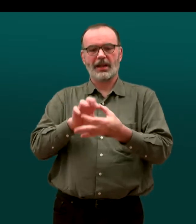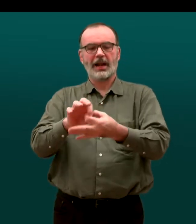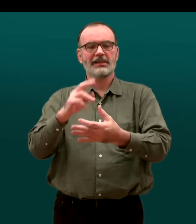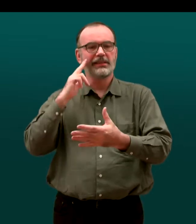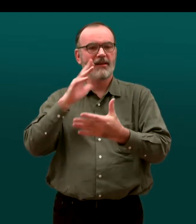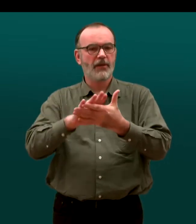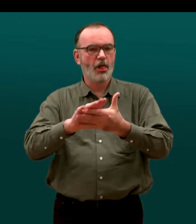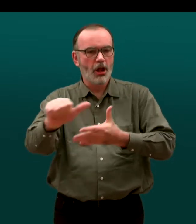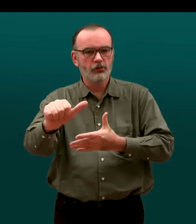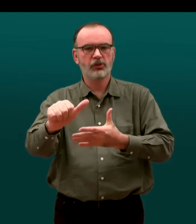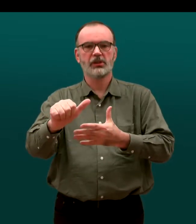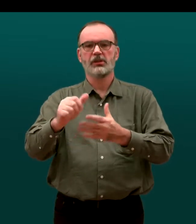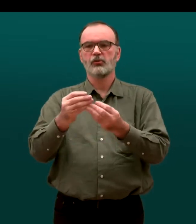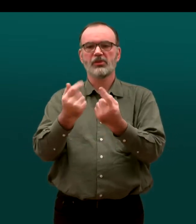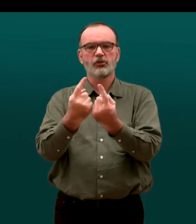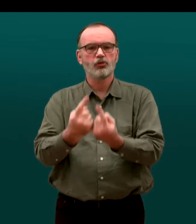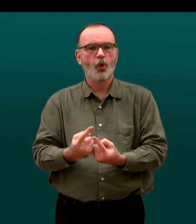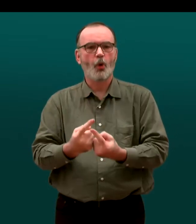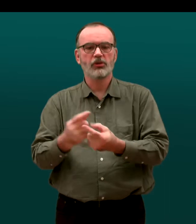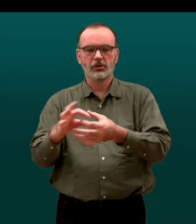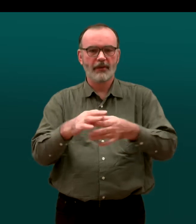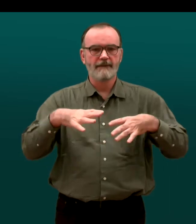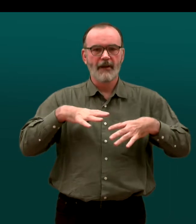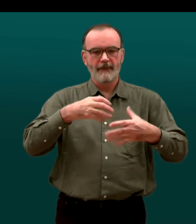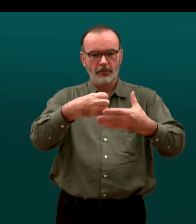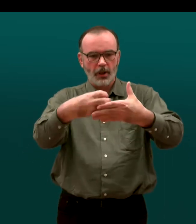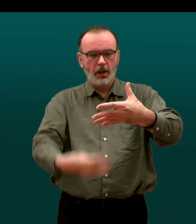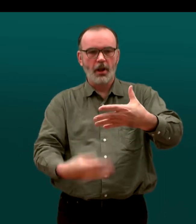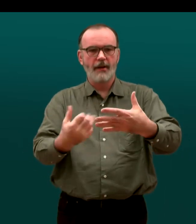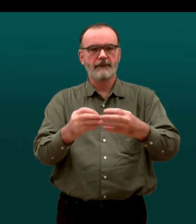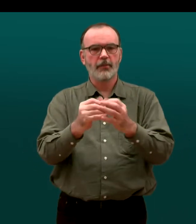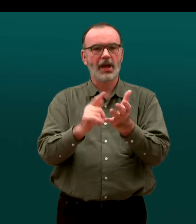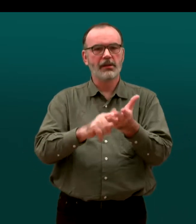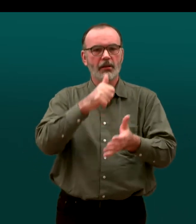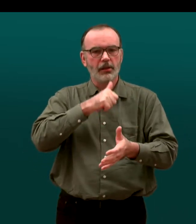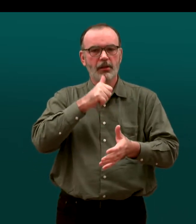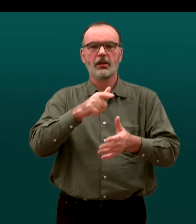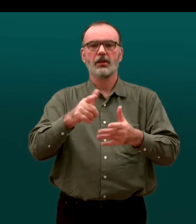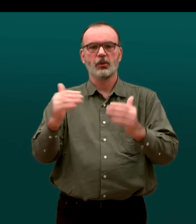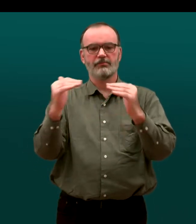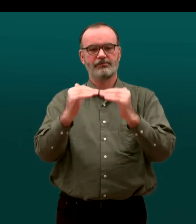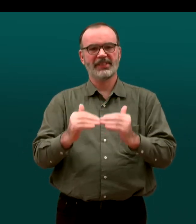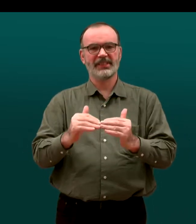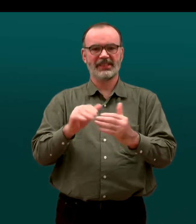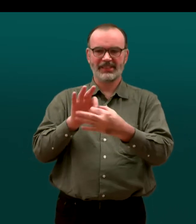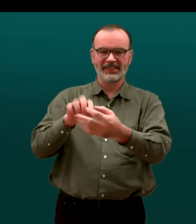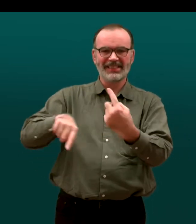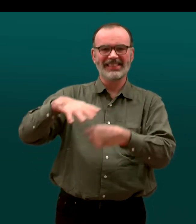and about resources that are available in BSL so that they can meet the